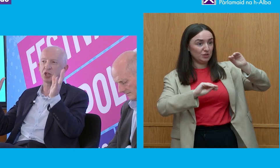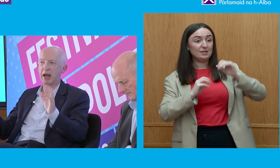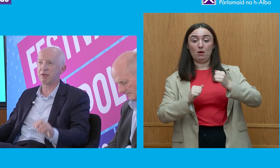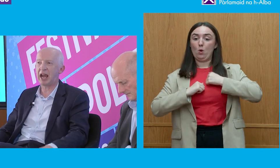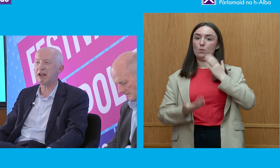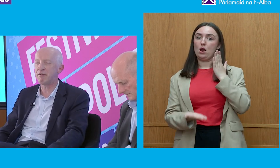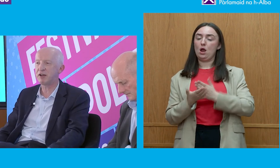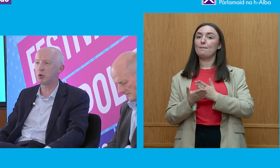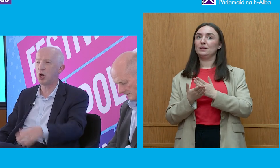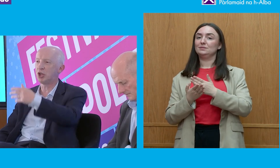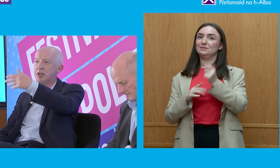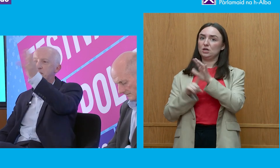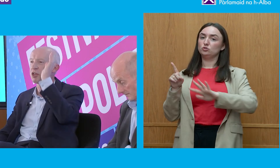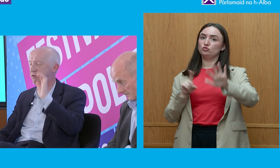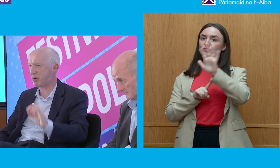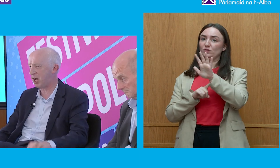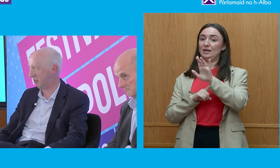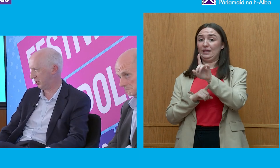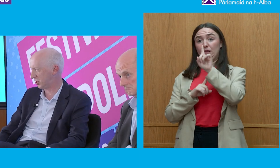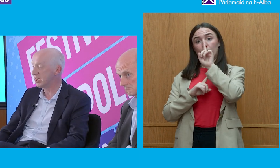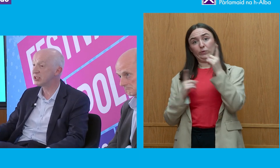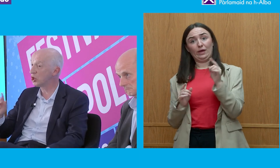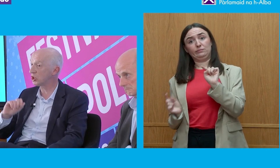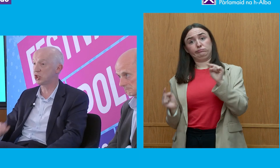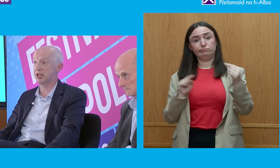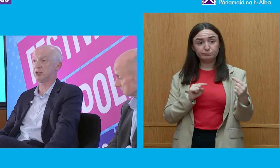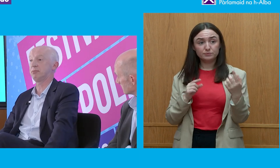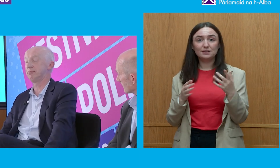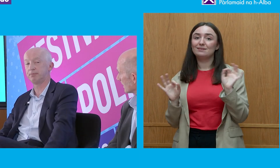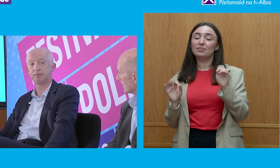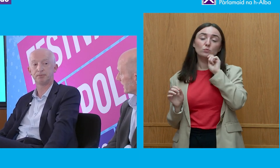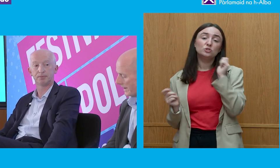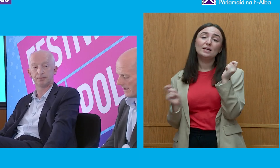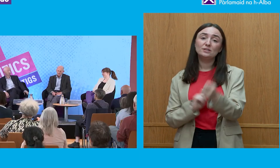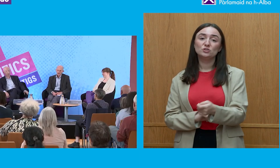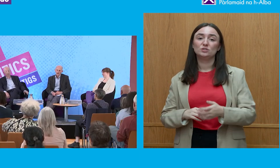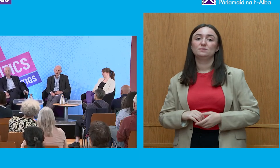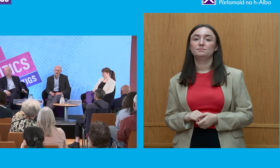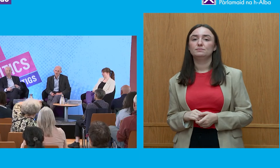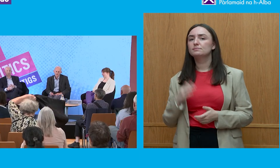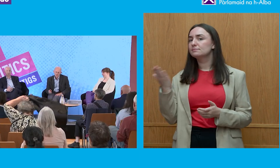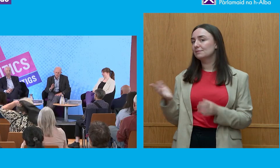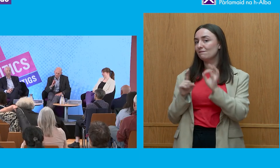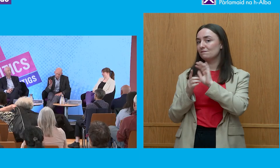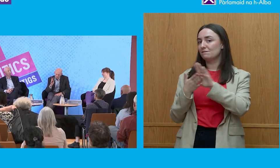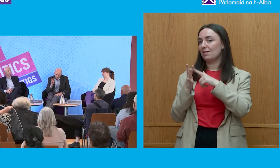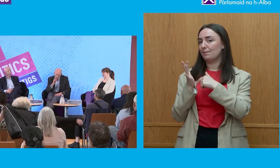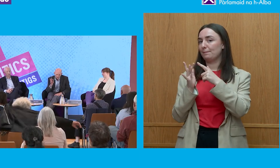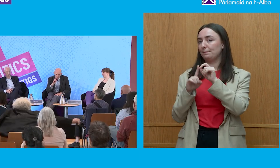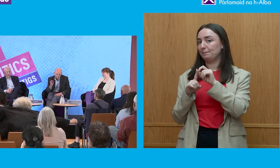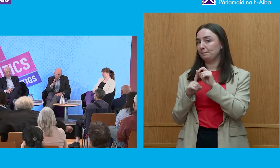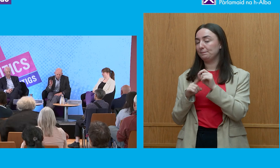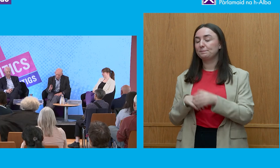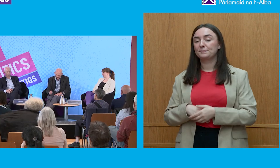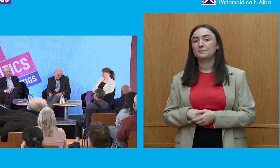up with rubbish about the envy of the world and the mother of parliaments it's not going to change so yeah to pay a really